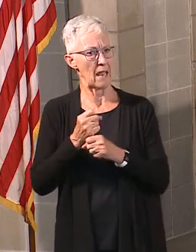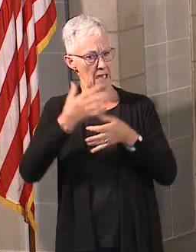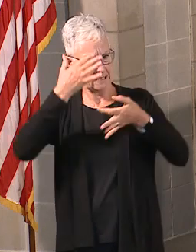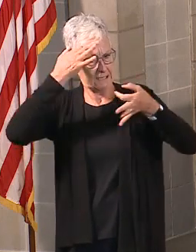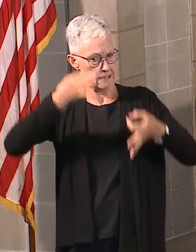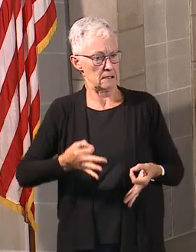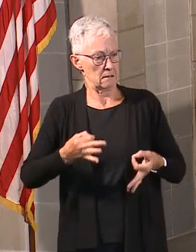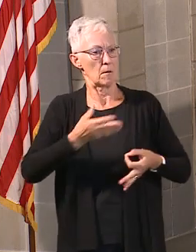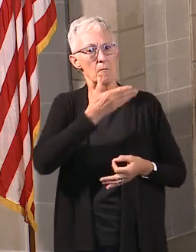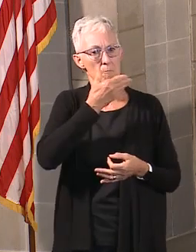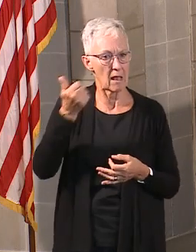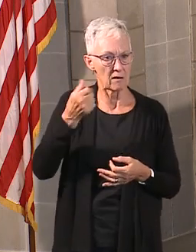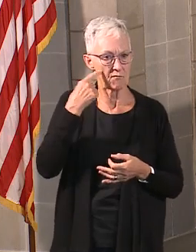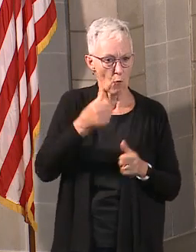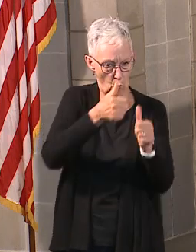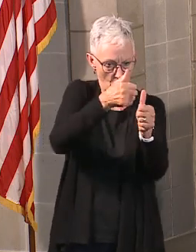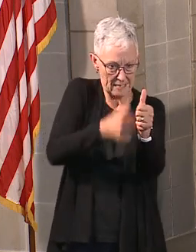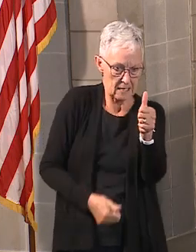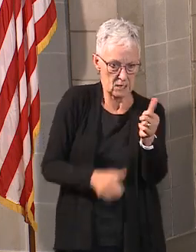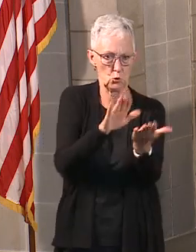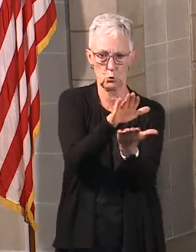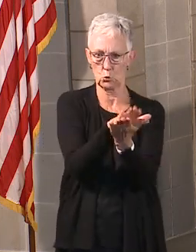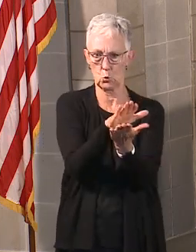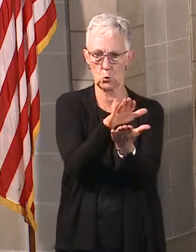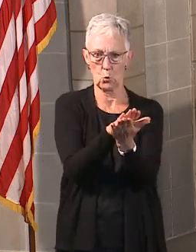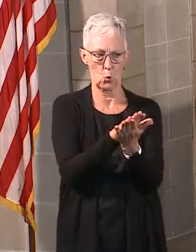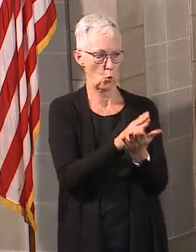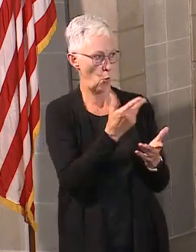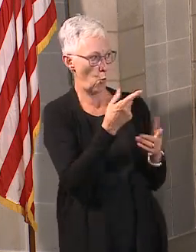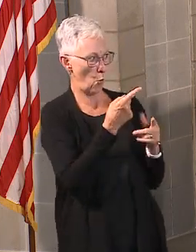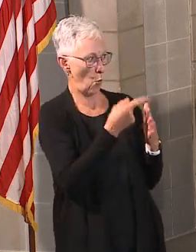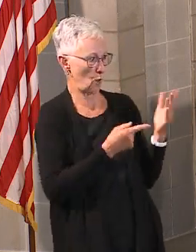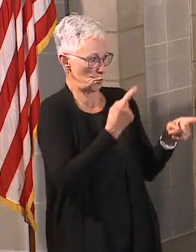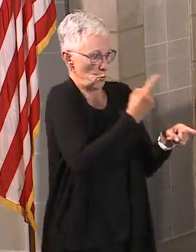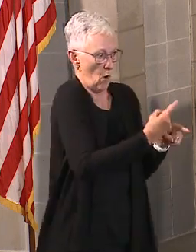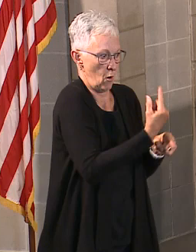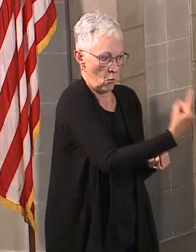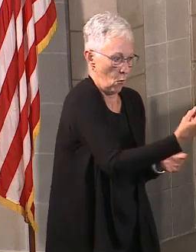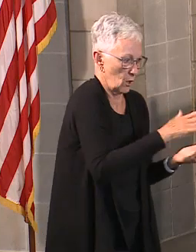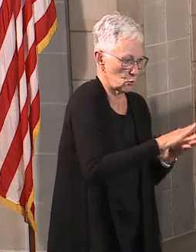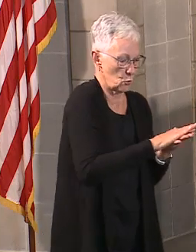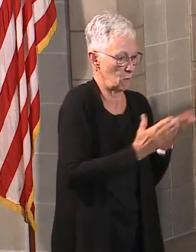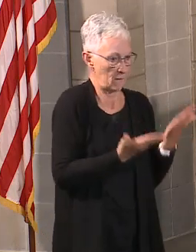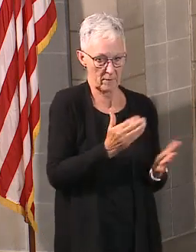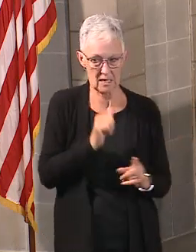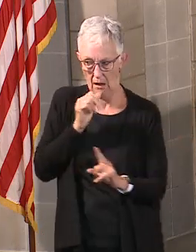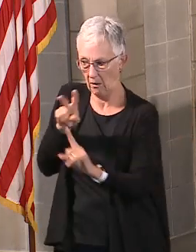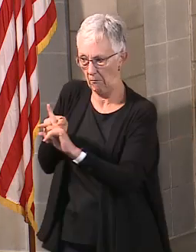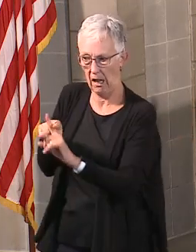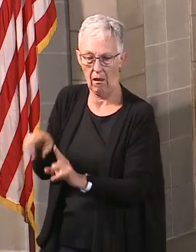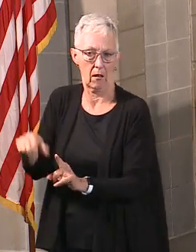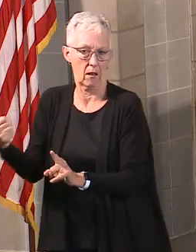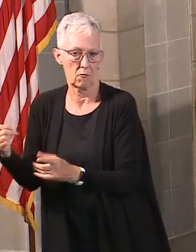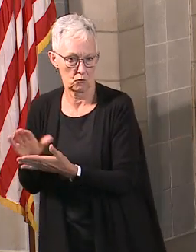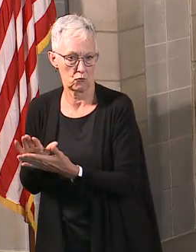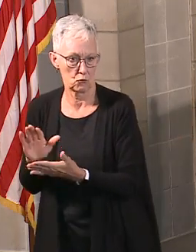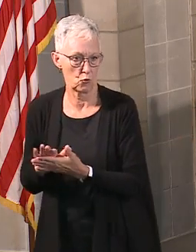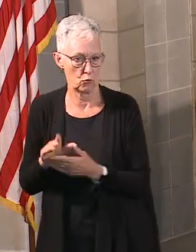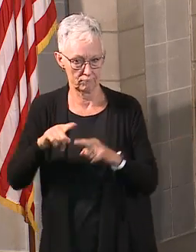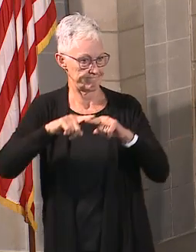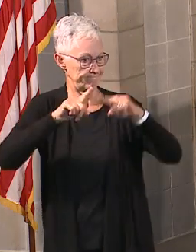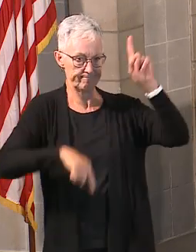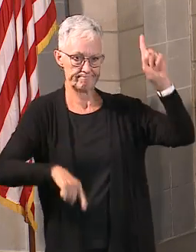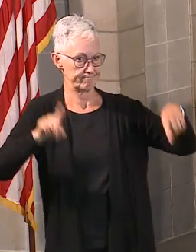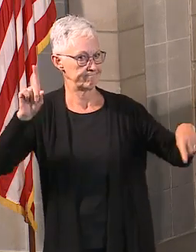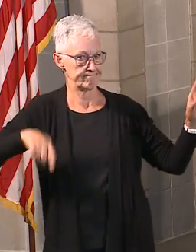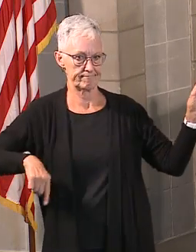best for each building and best for each district and community based on the conditions that they have. So, yesterday, the Department